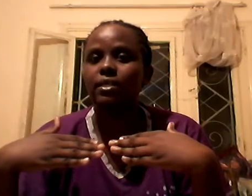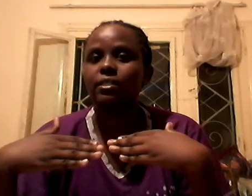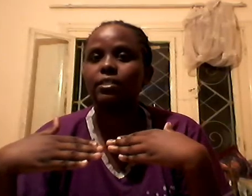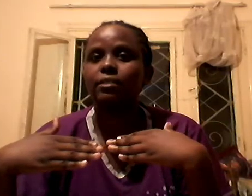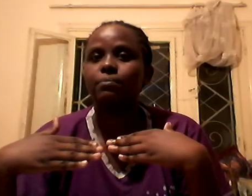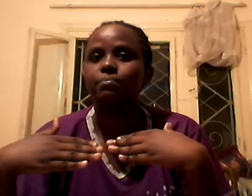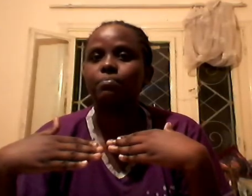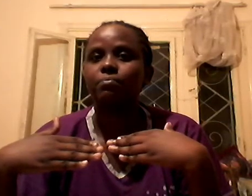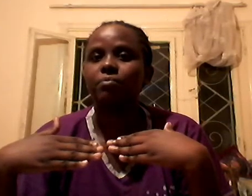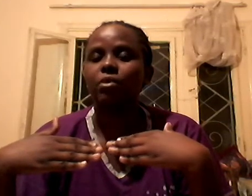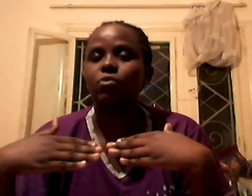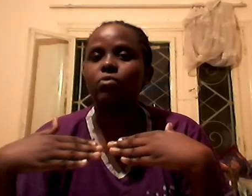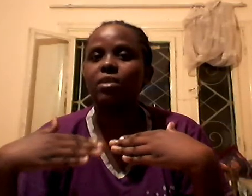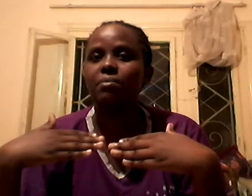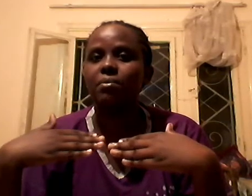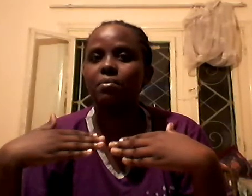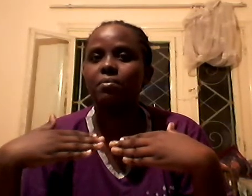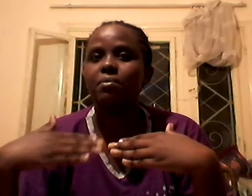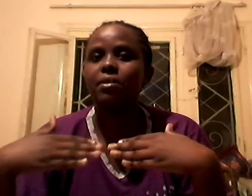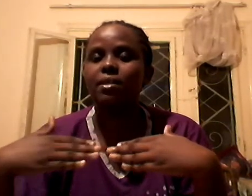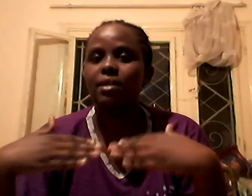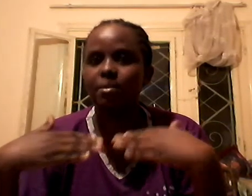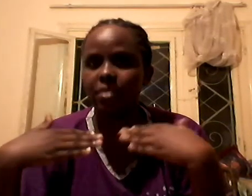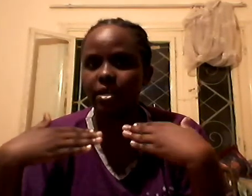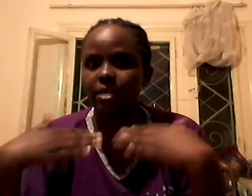And if you love him,